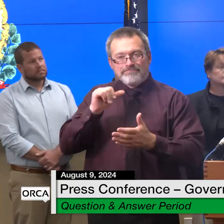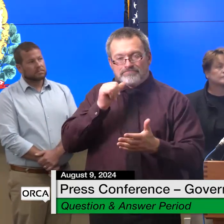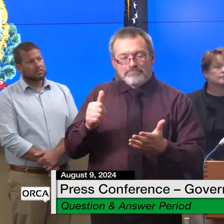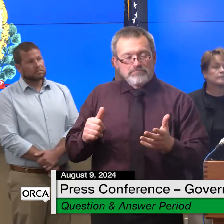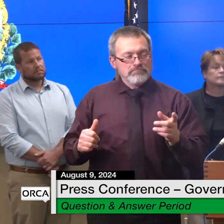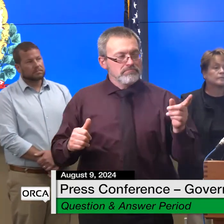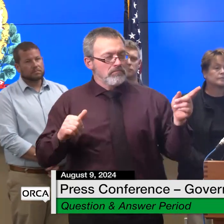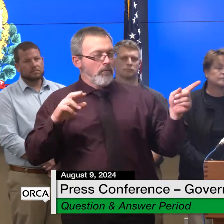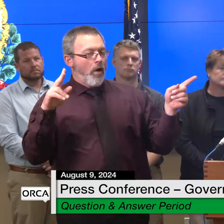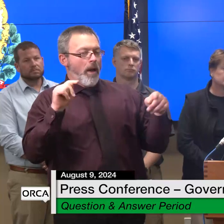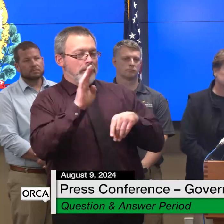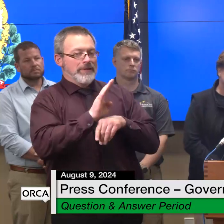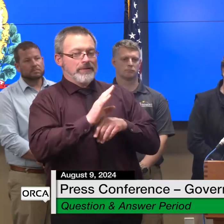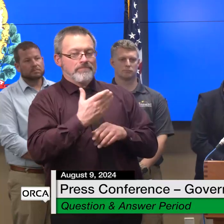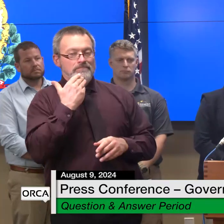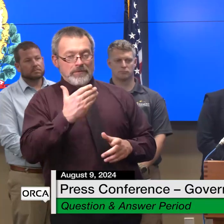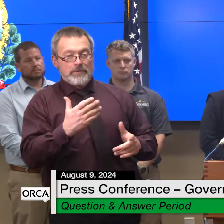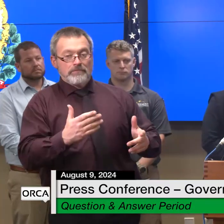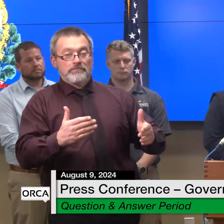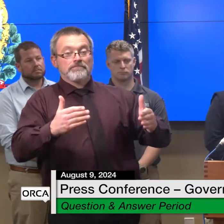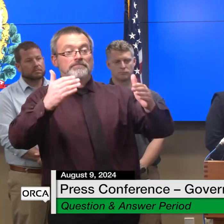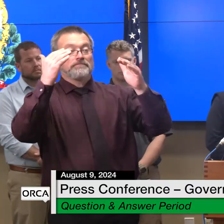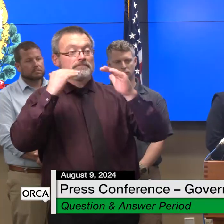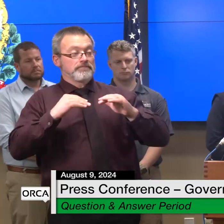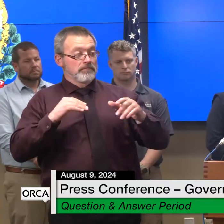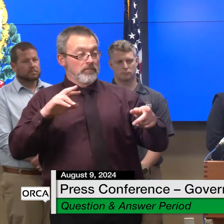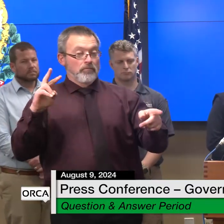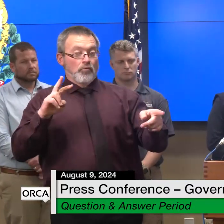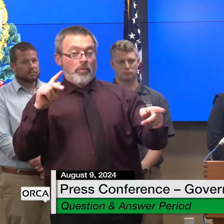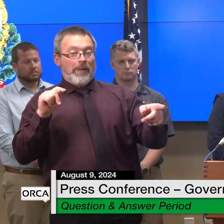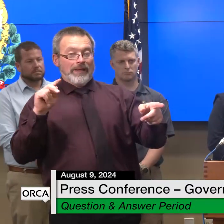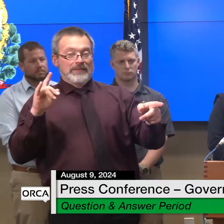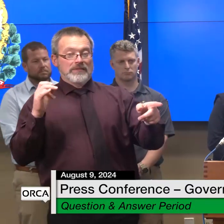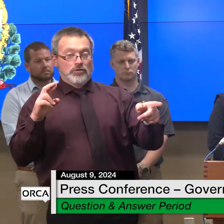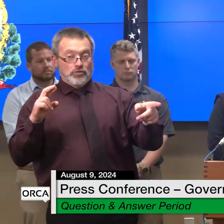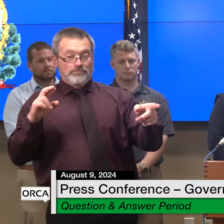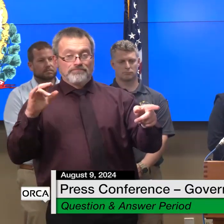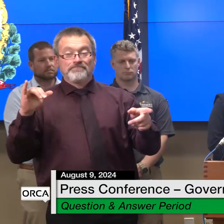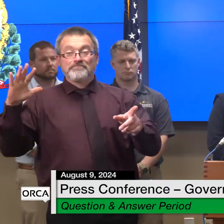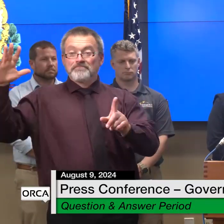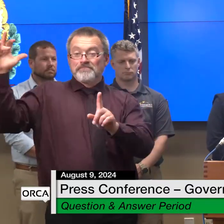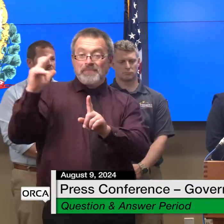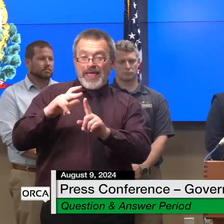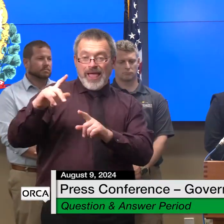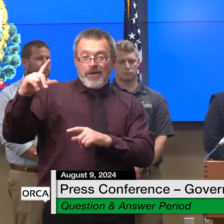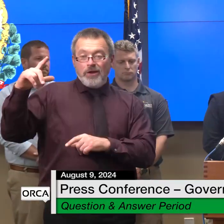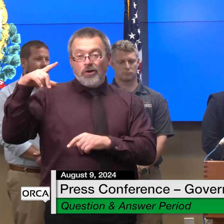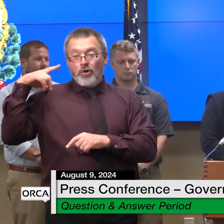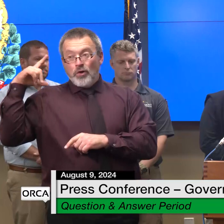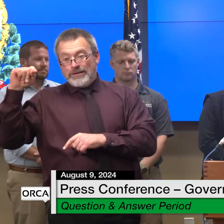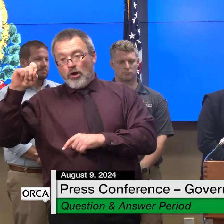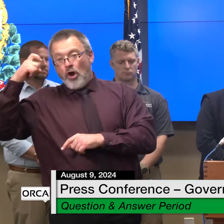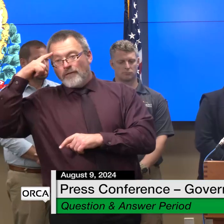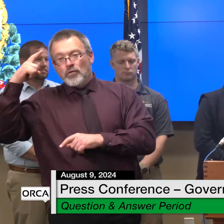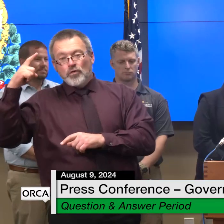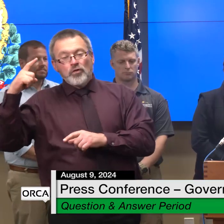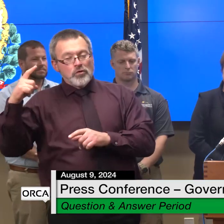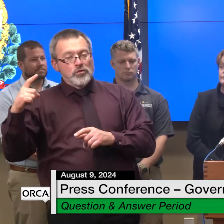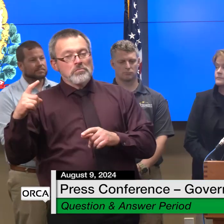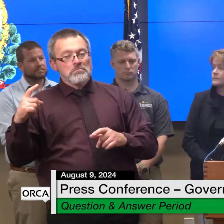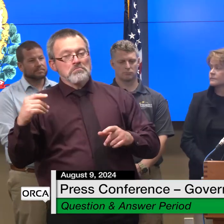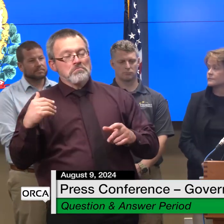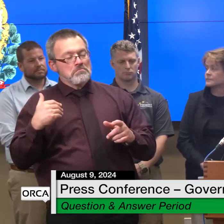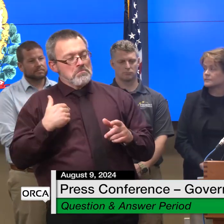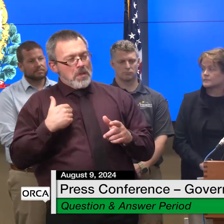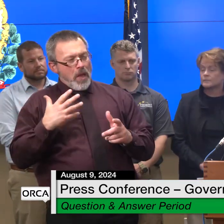uh back to the race for lieutenant governor and at risk of bringing up my own reporting from earlier this week